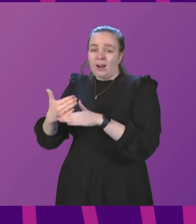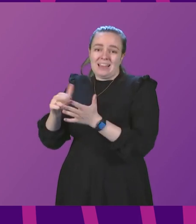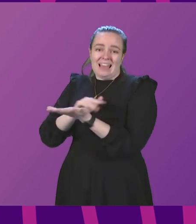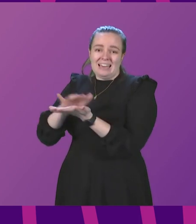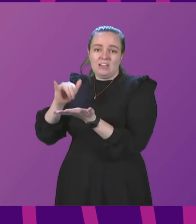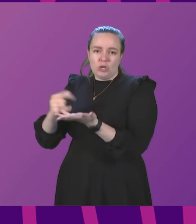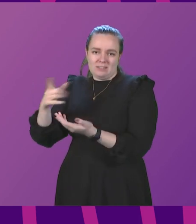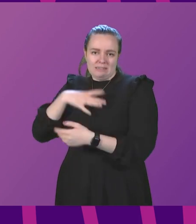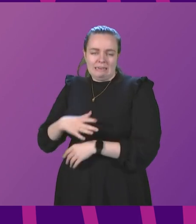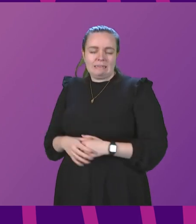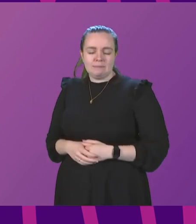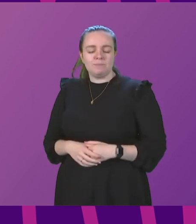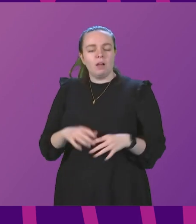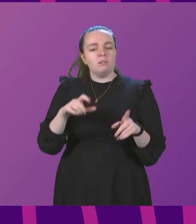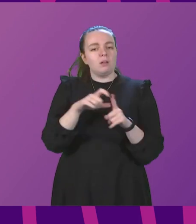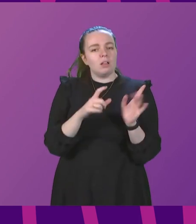Health Service need.